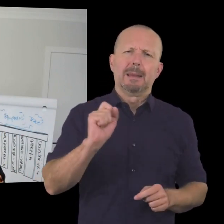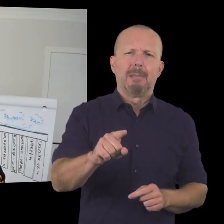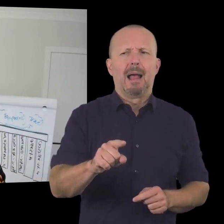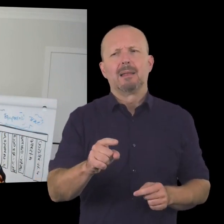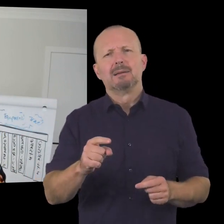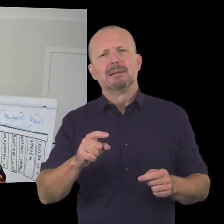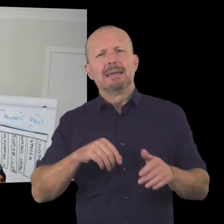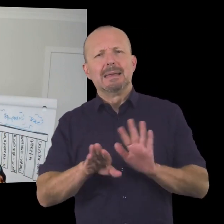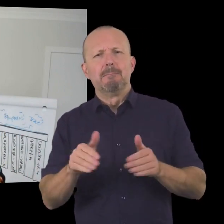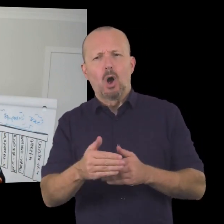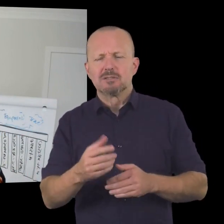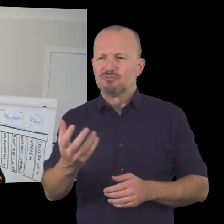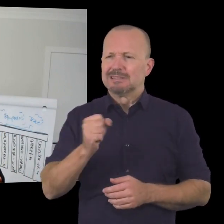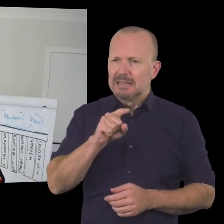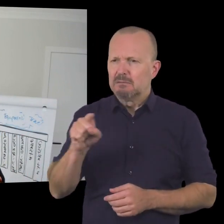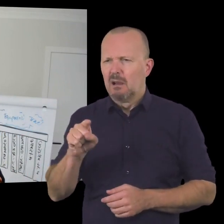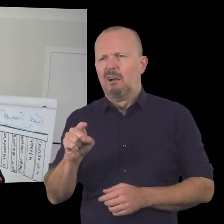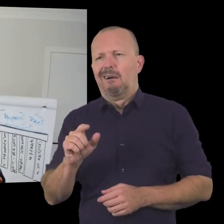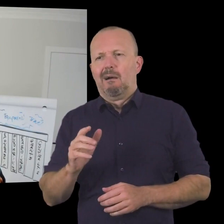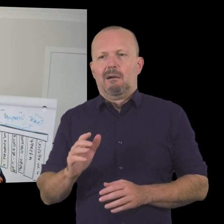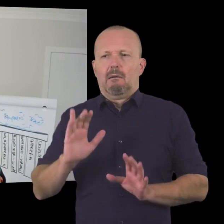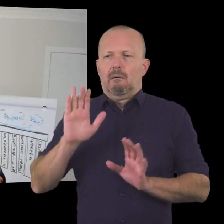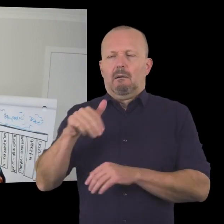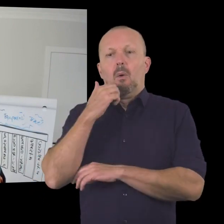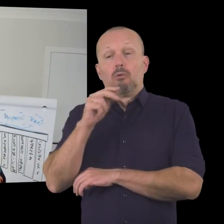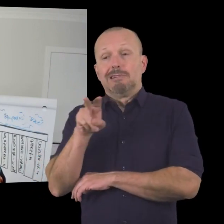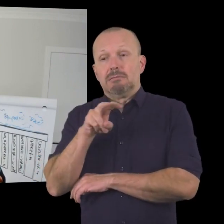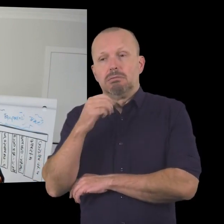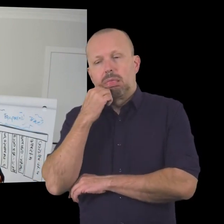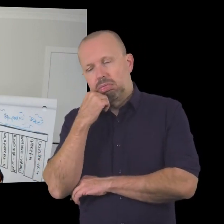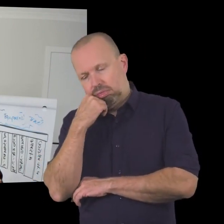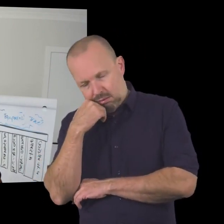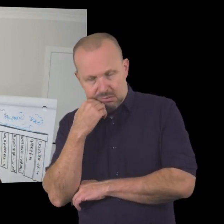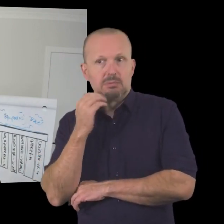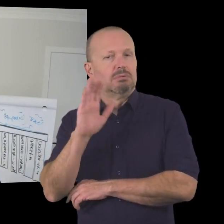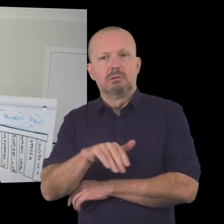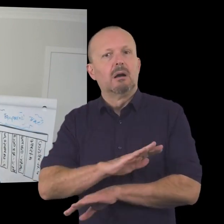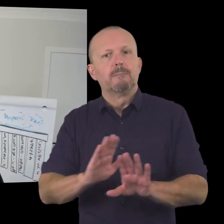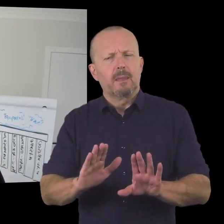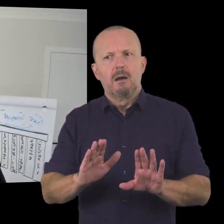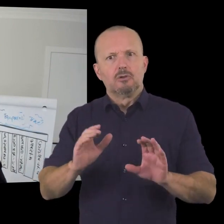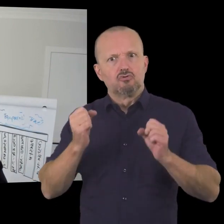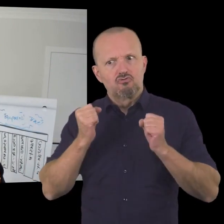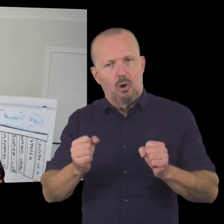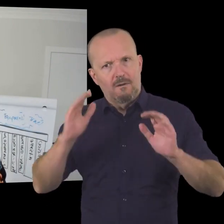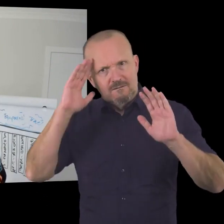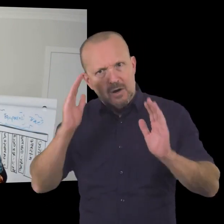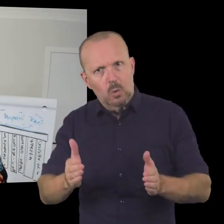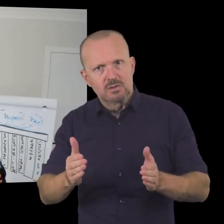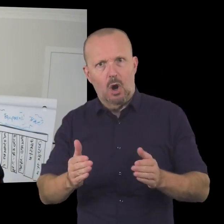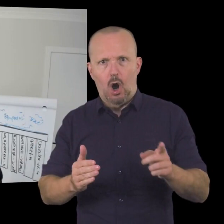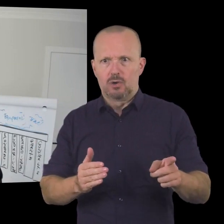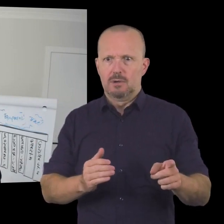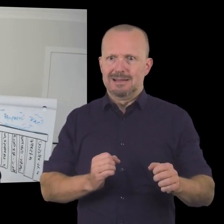that comes into your uh inbox and you think ah i could read that but i'll never get that a couple of minutes of my life back it was very much